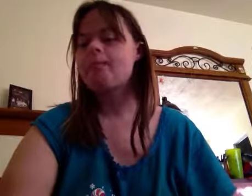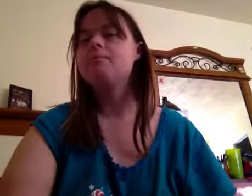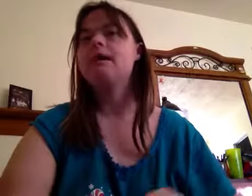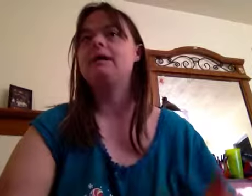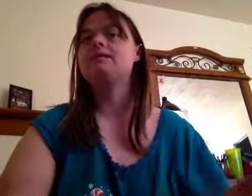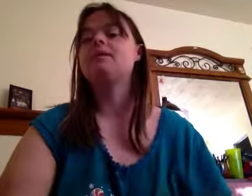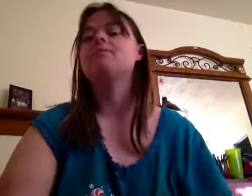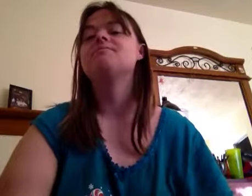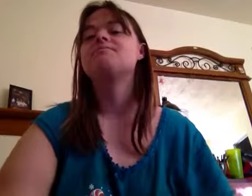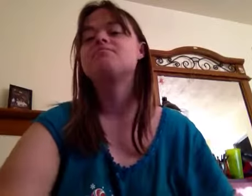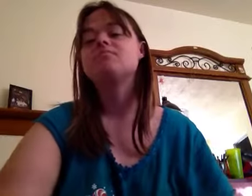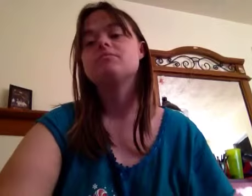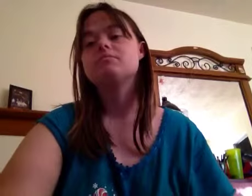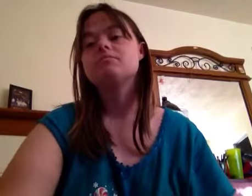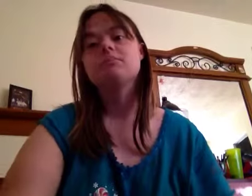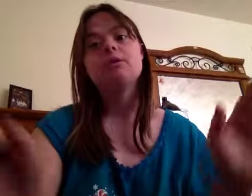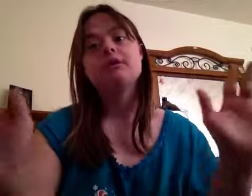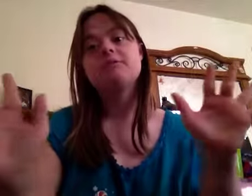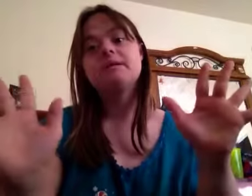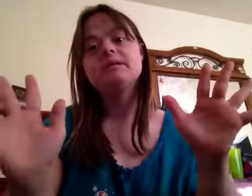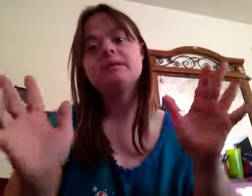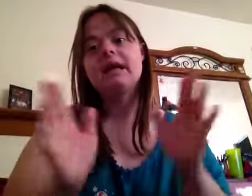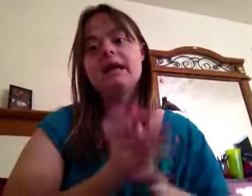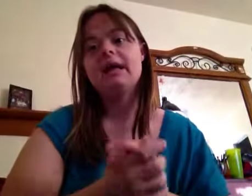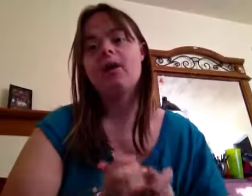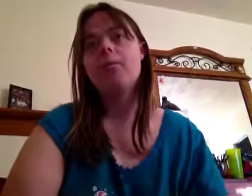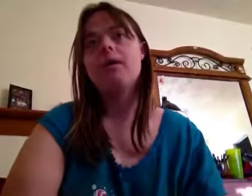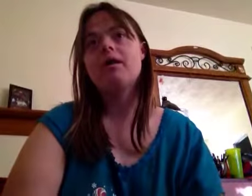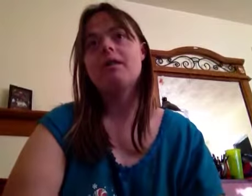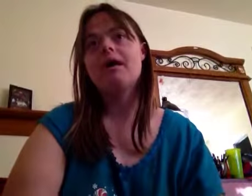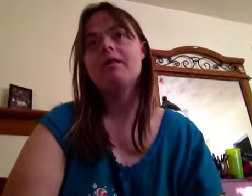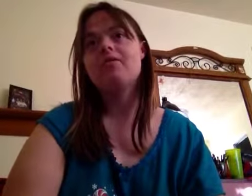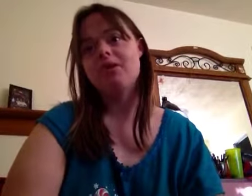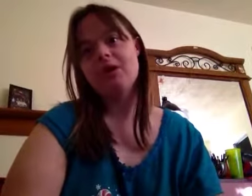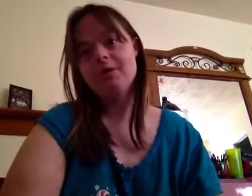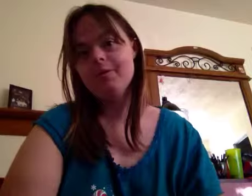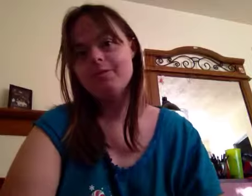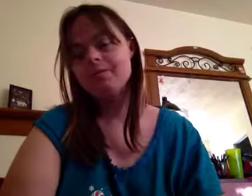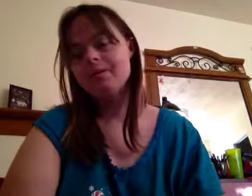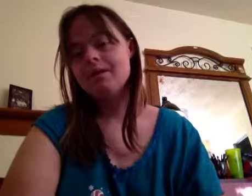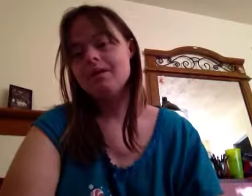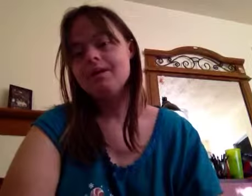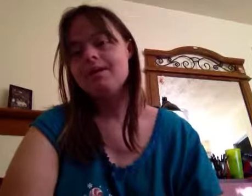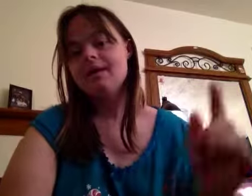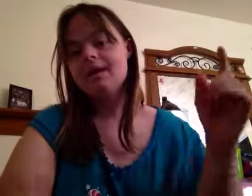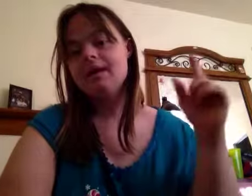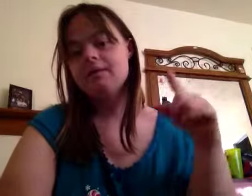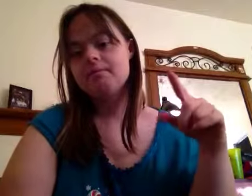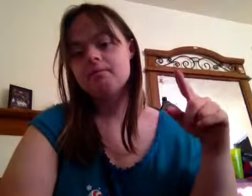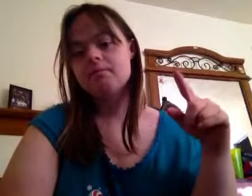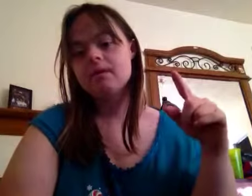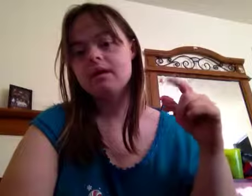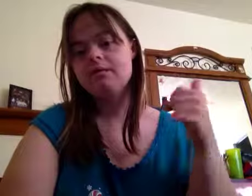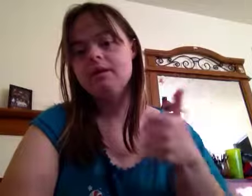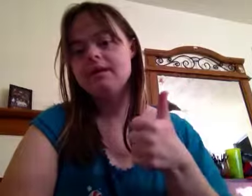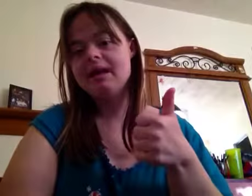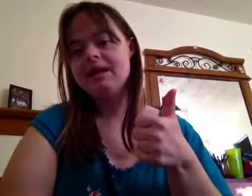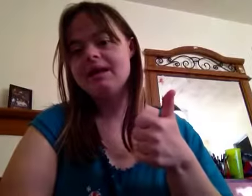Yeah, so, Merry Christmas! And I hope you guys like this video. So, and, give me a like.